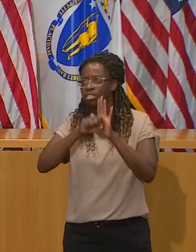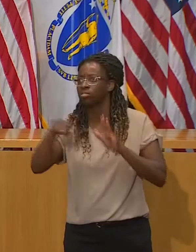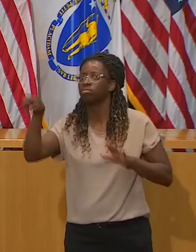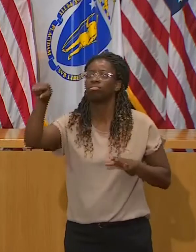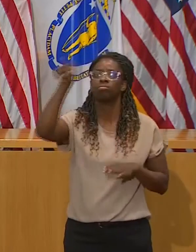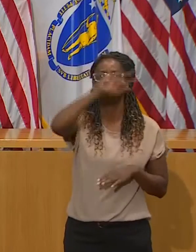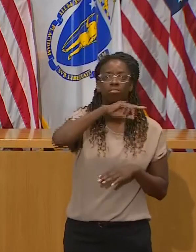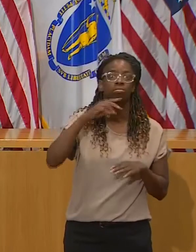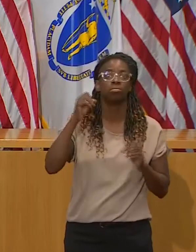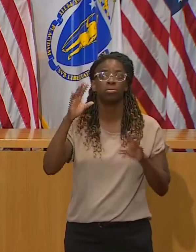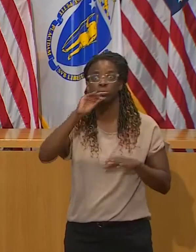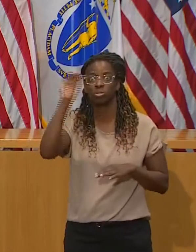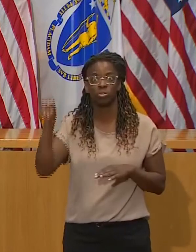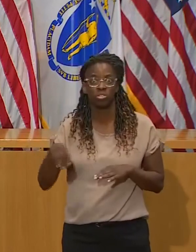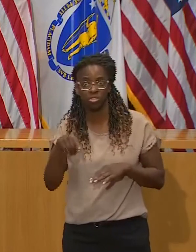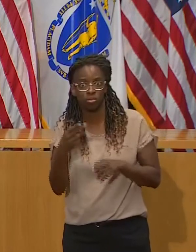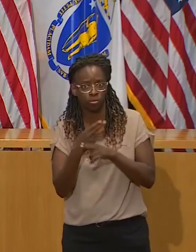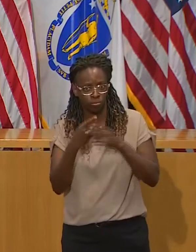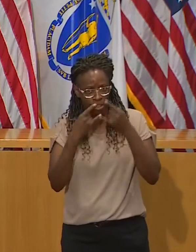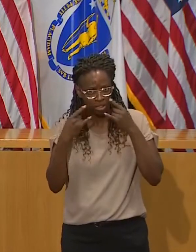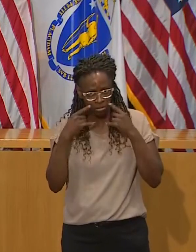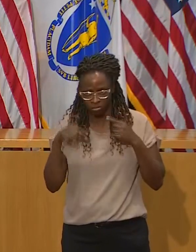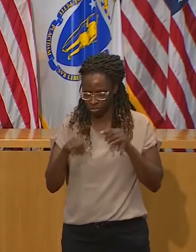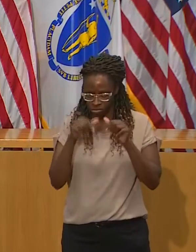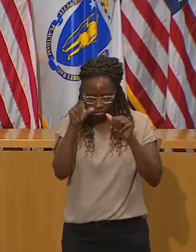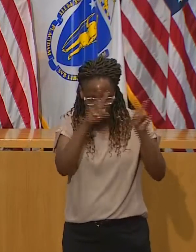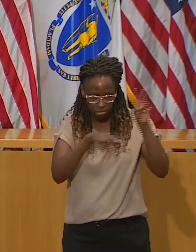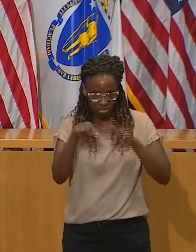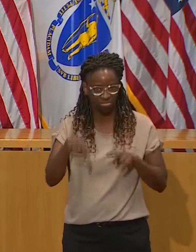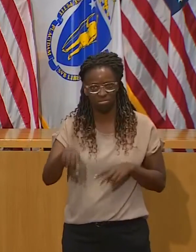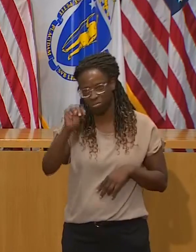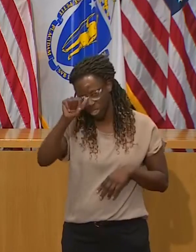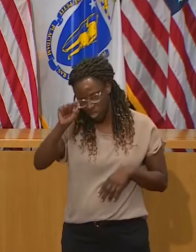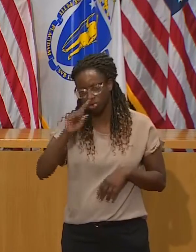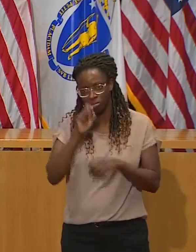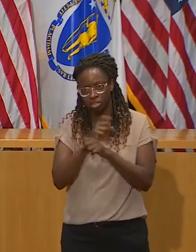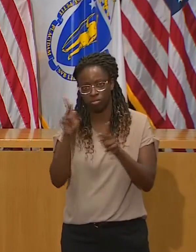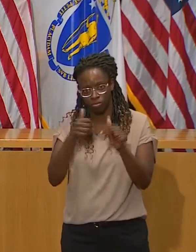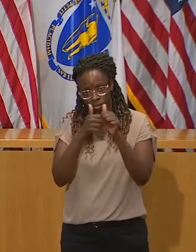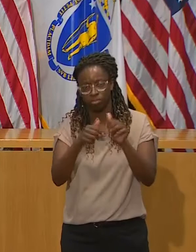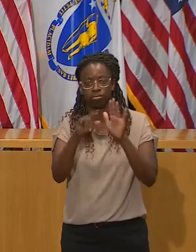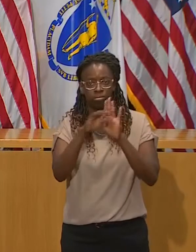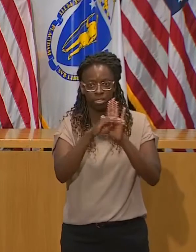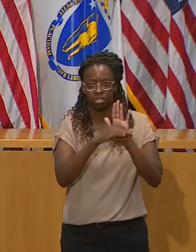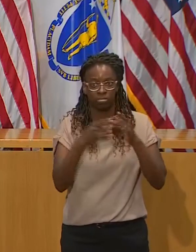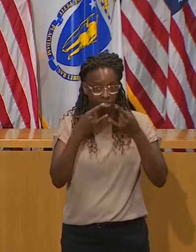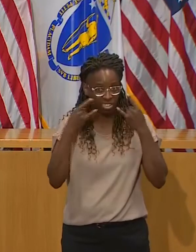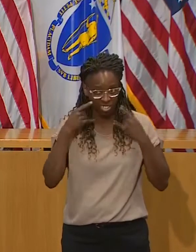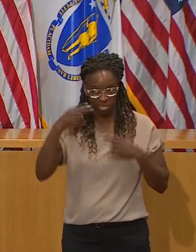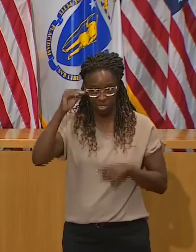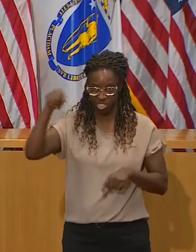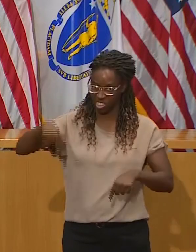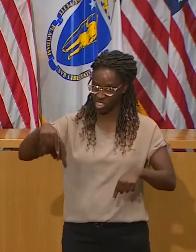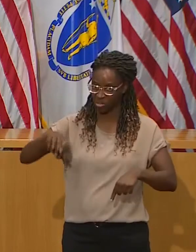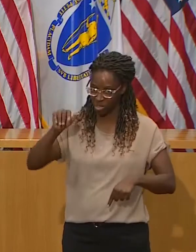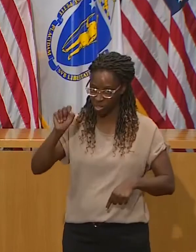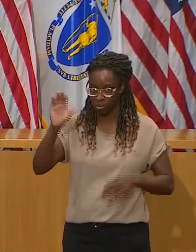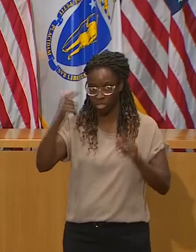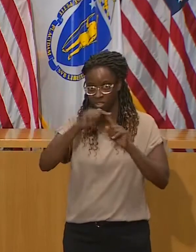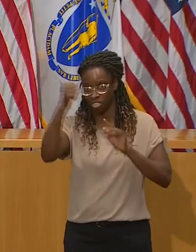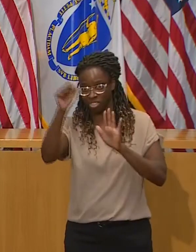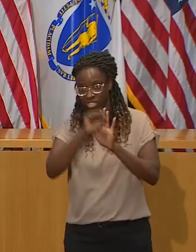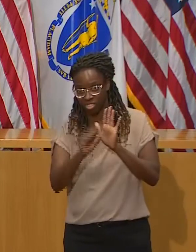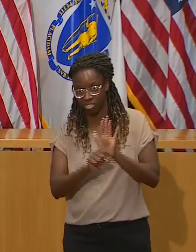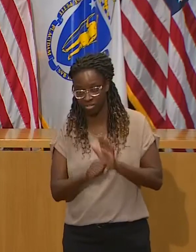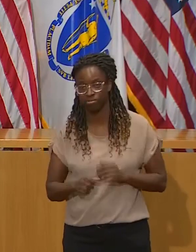You're going to find anywhere in the country based on every survey that's been done. But it's not those circumstances where we have issues. It's